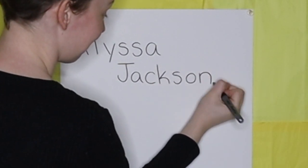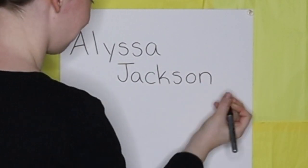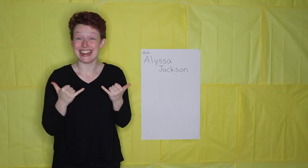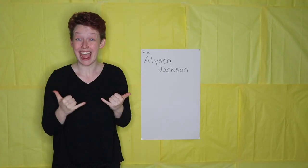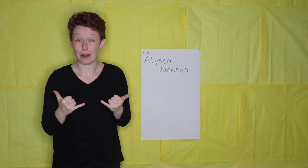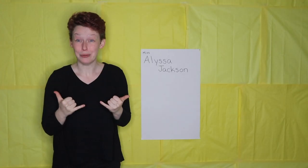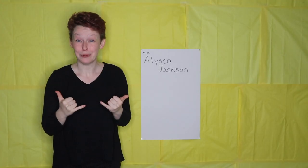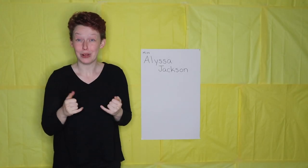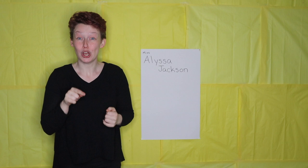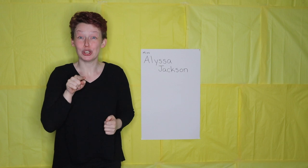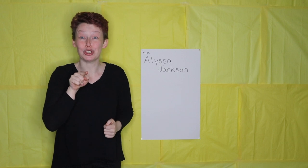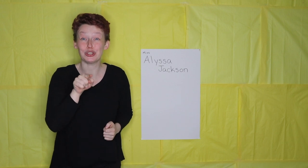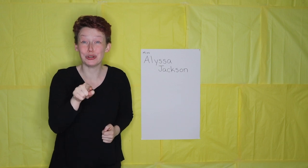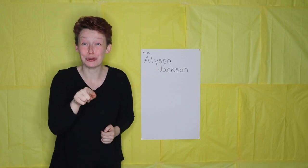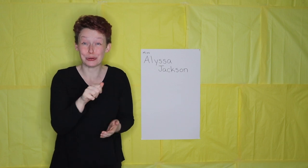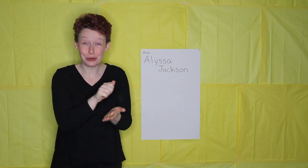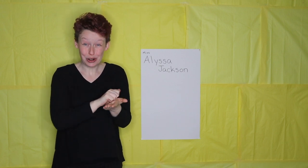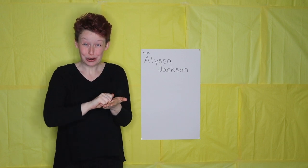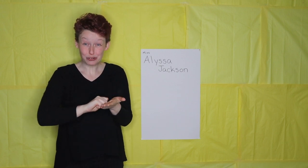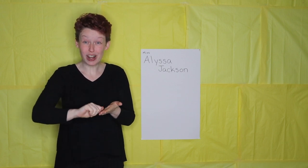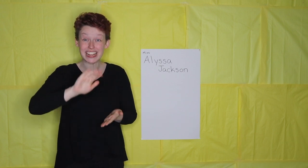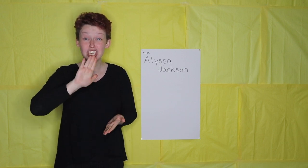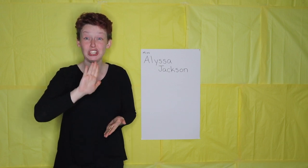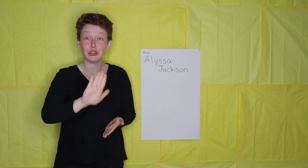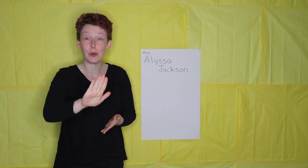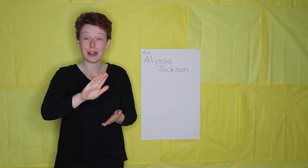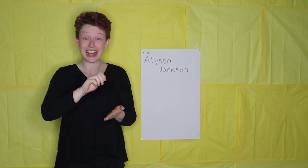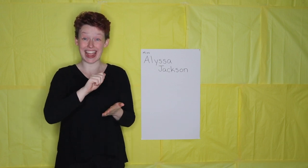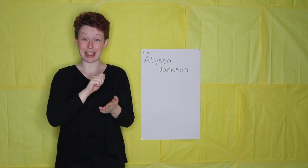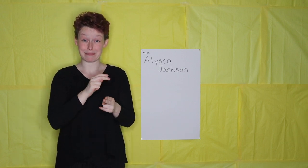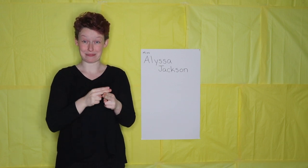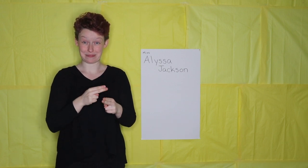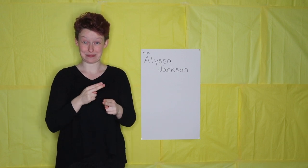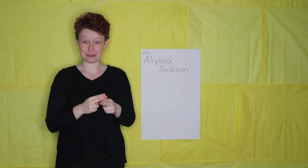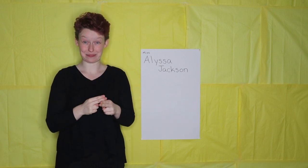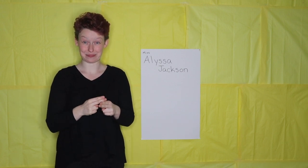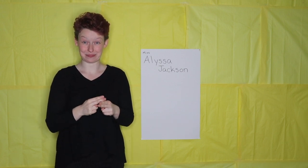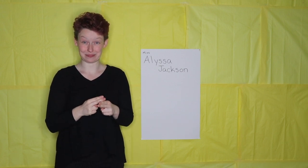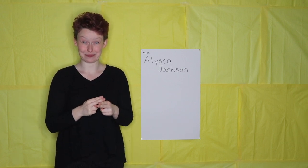Now, you write your name!